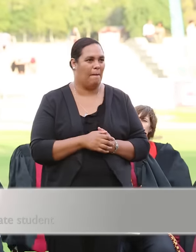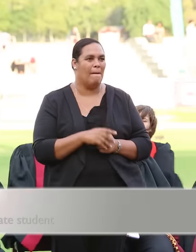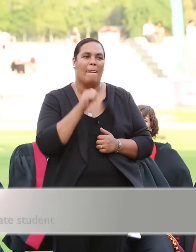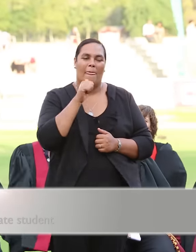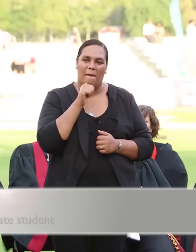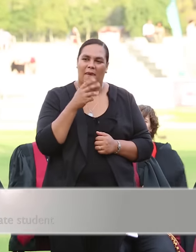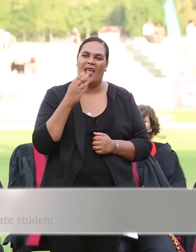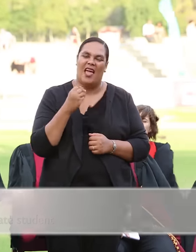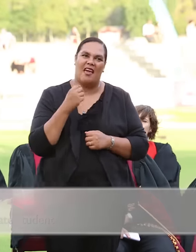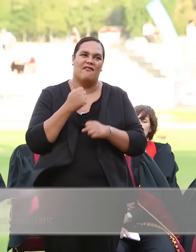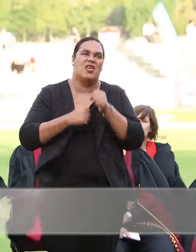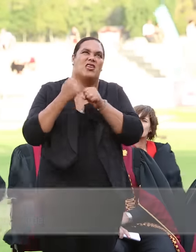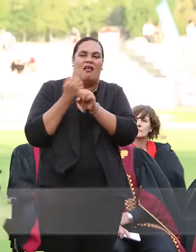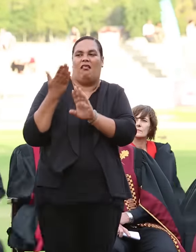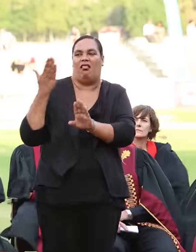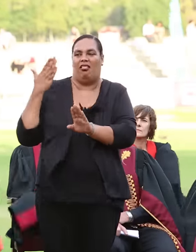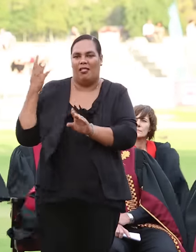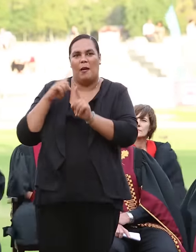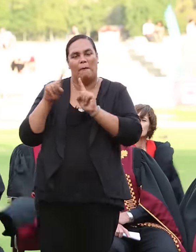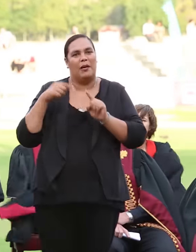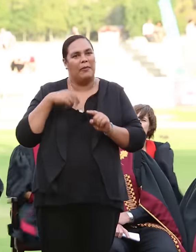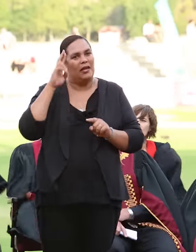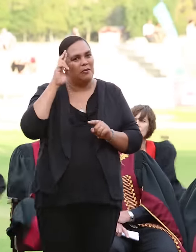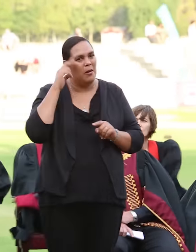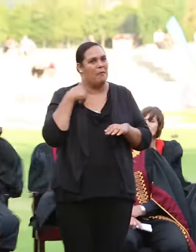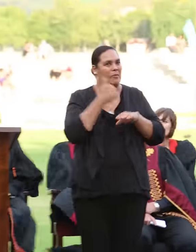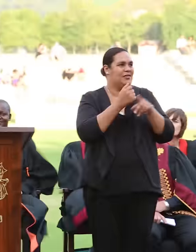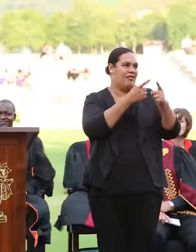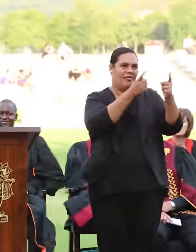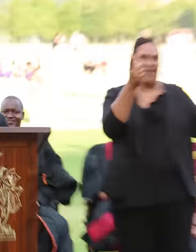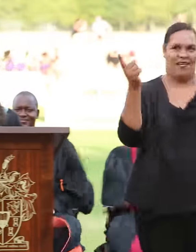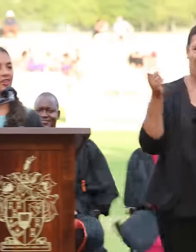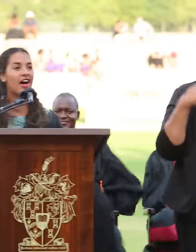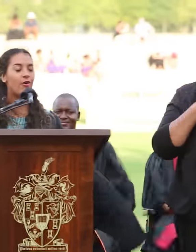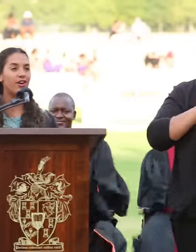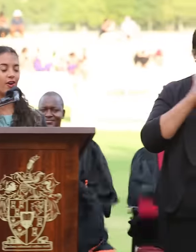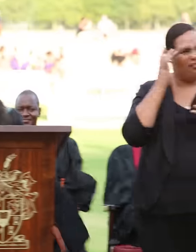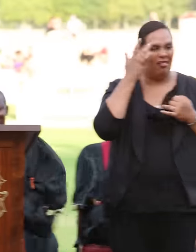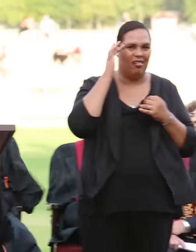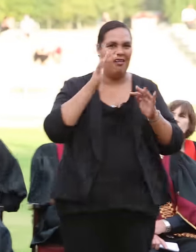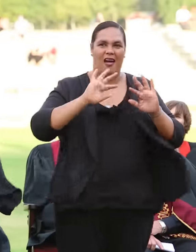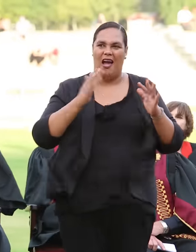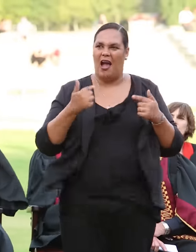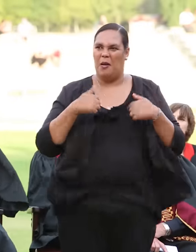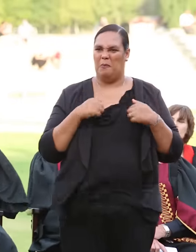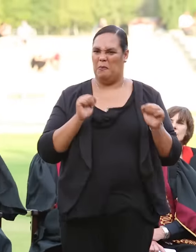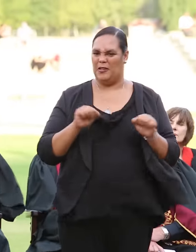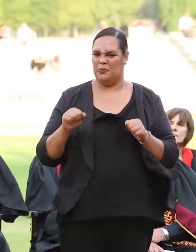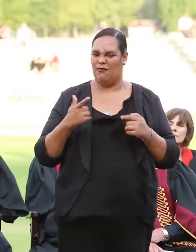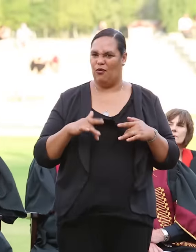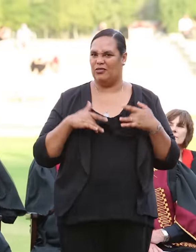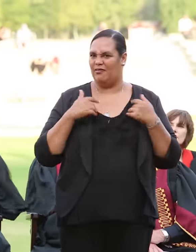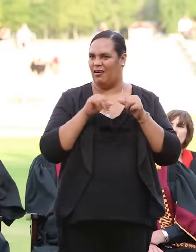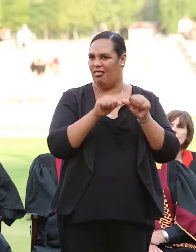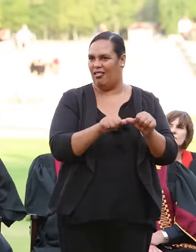quite a few years back, I remember sitting in those very seats, trying to figure out how on earth it was possible to survive